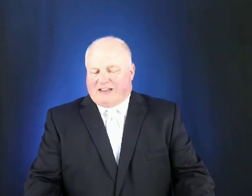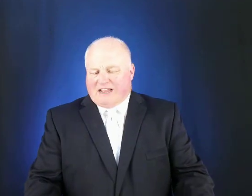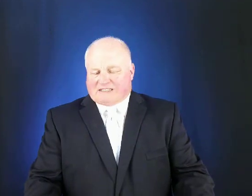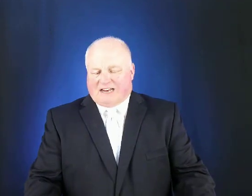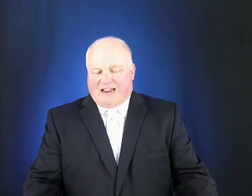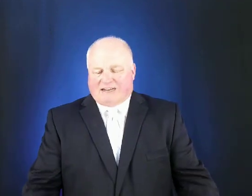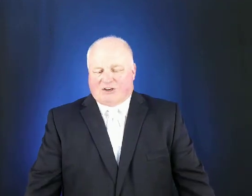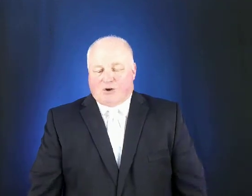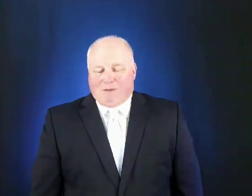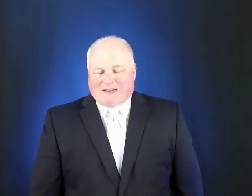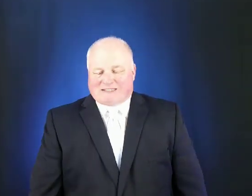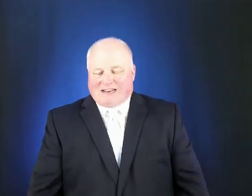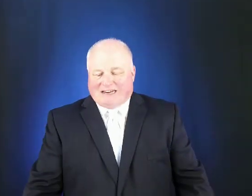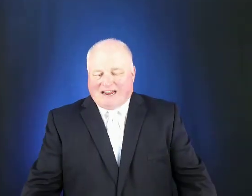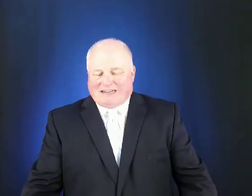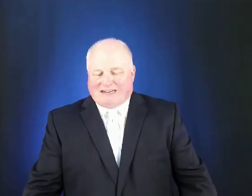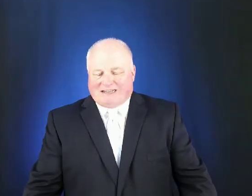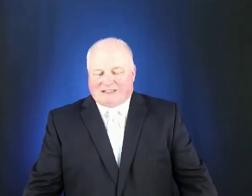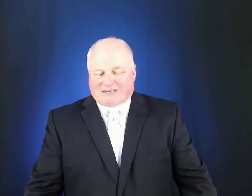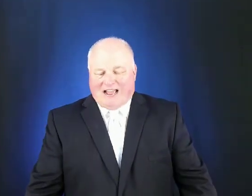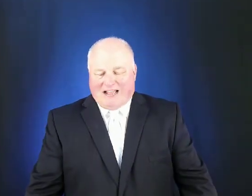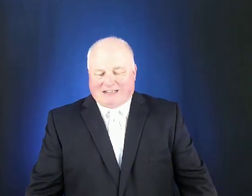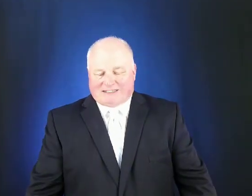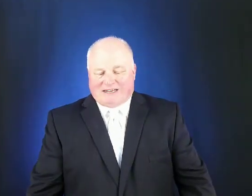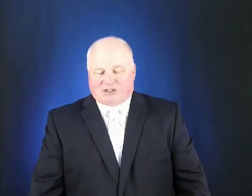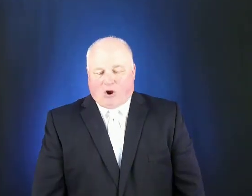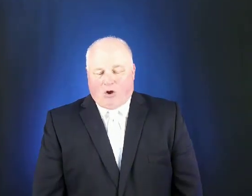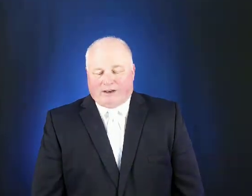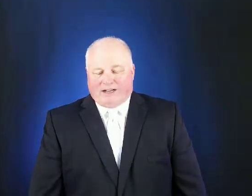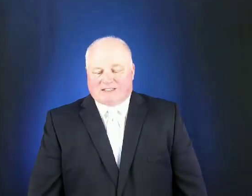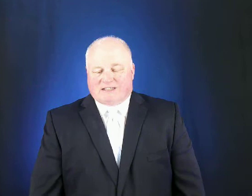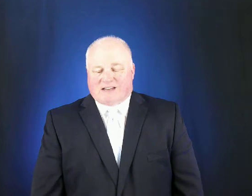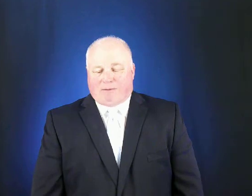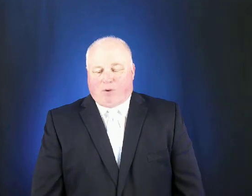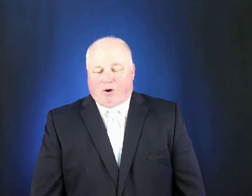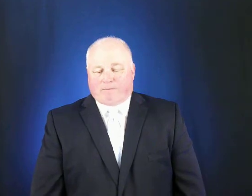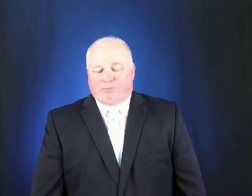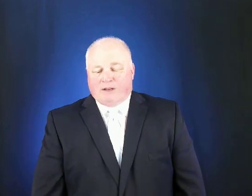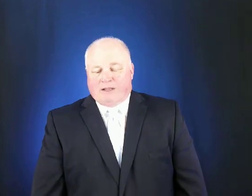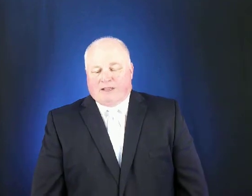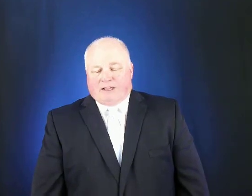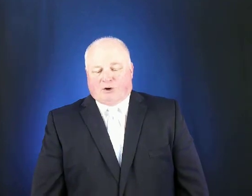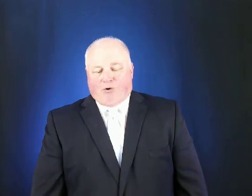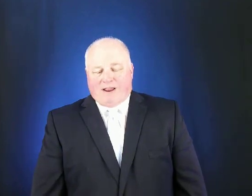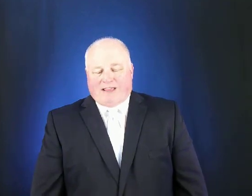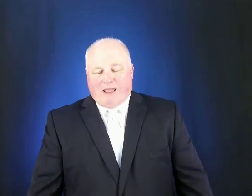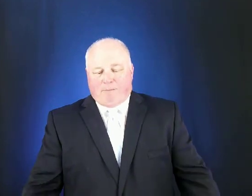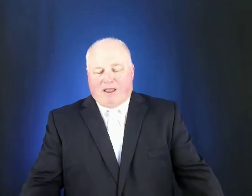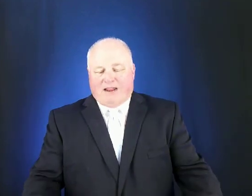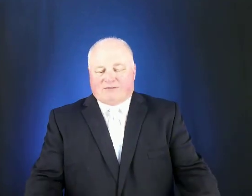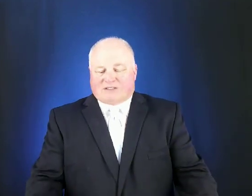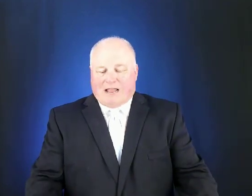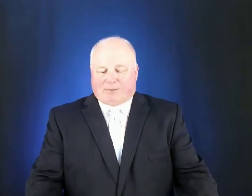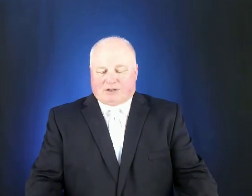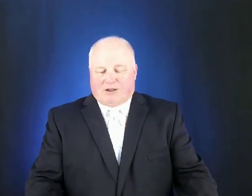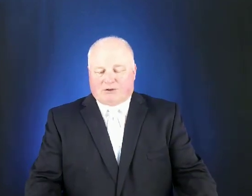has landed you might say landed in disguise and is calling us to take part in a great campaign of sabotage